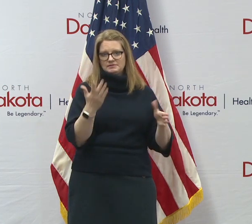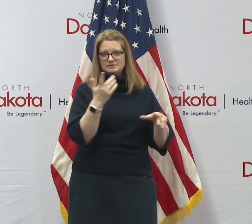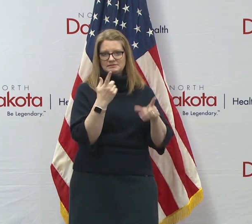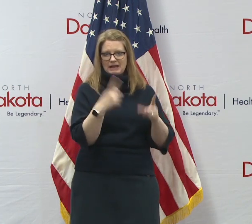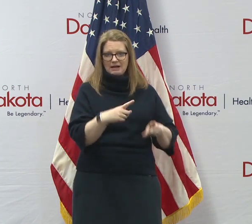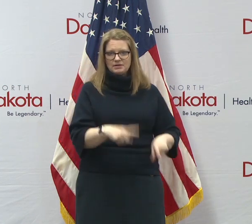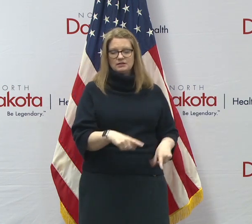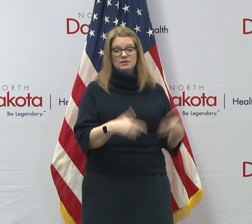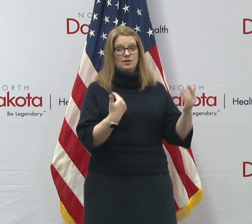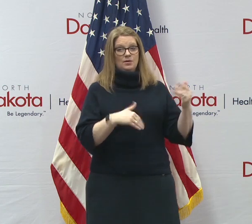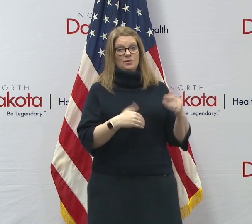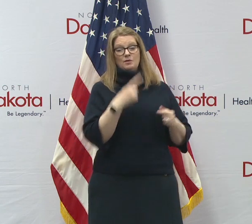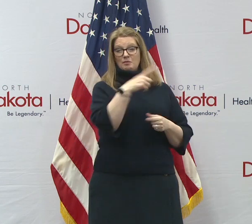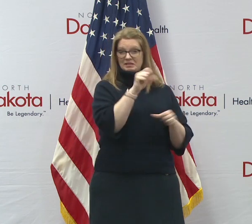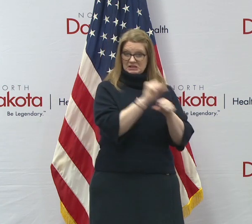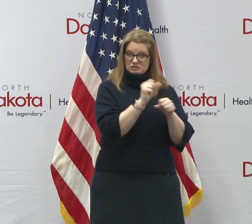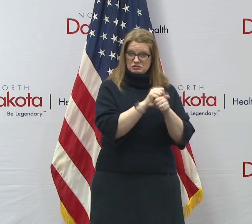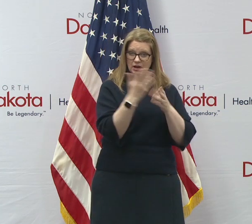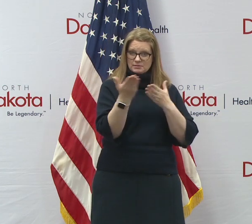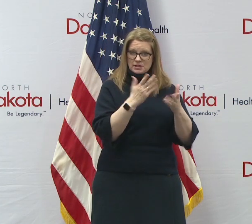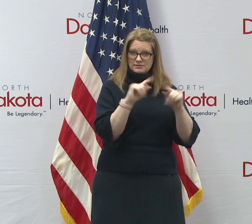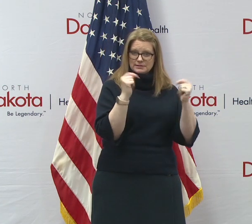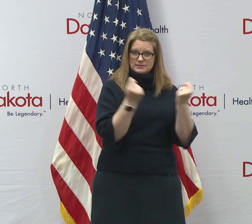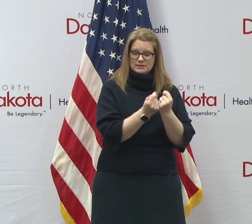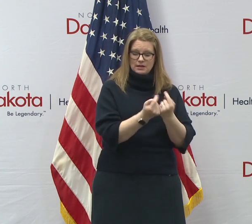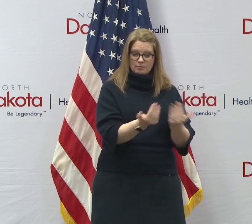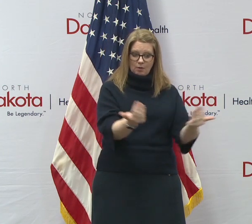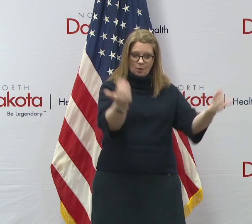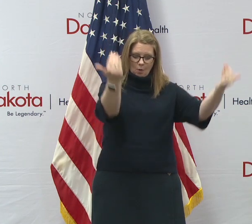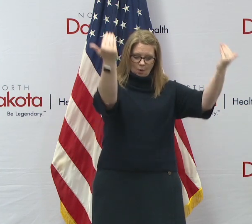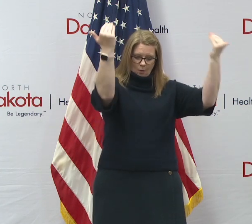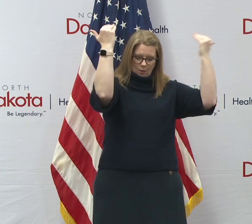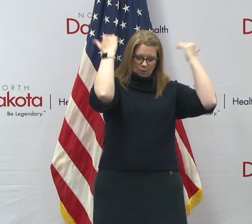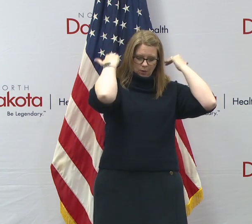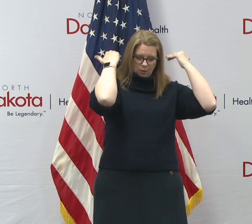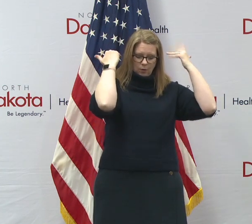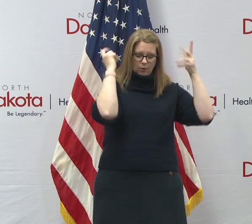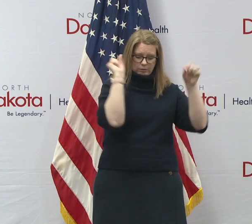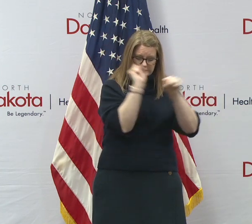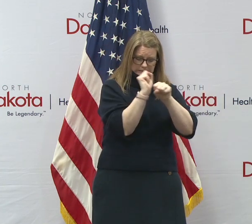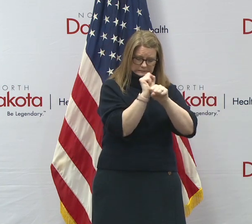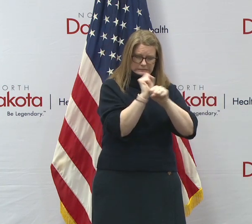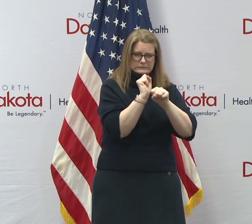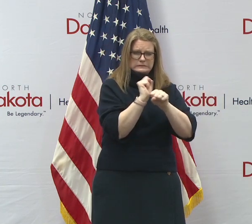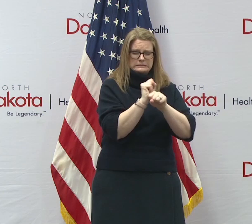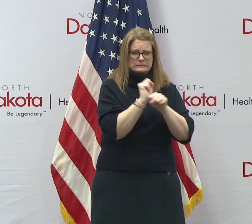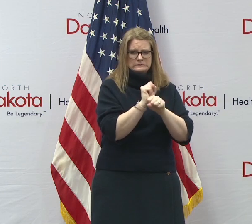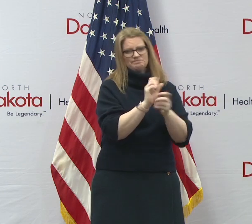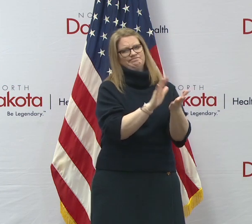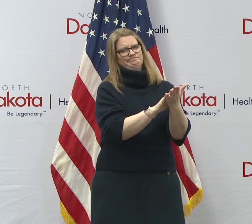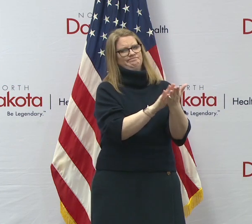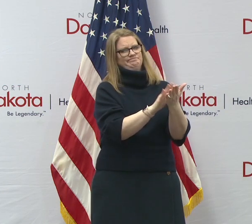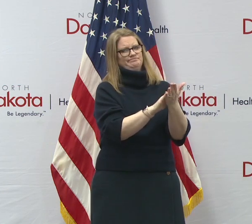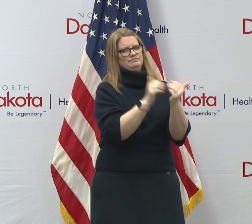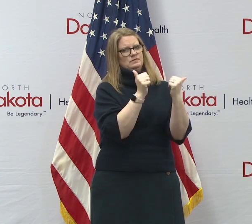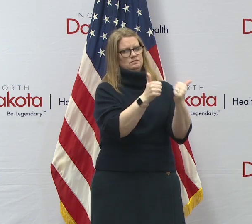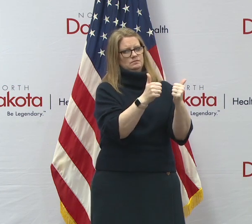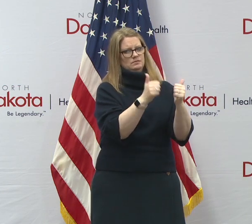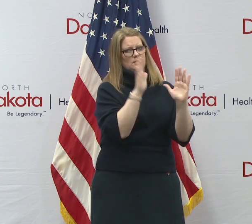to our job service team that's dealing with this incredible crush of, uh, of, activity.